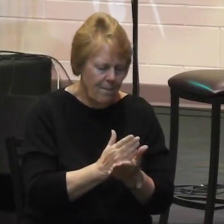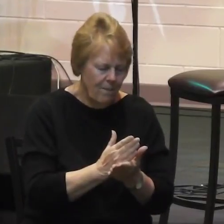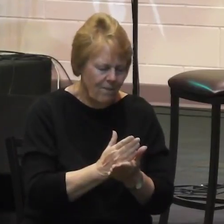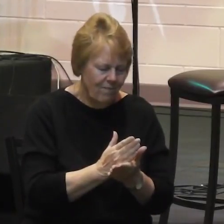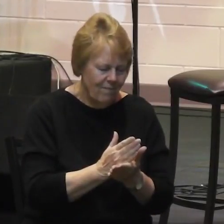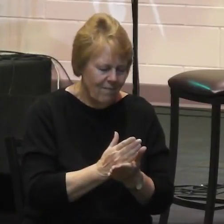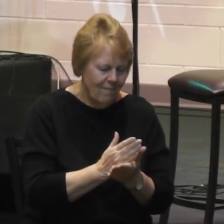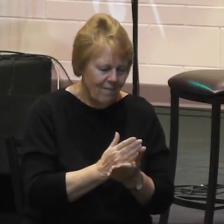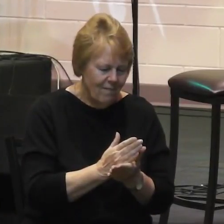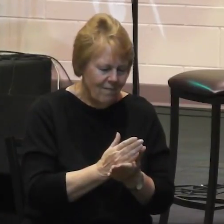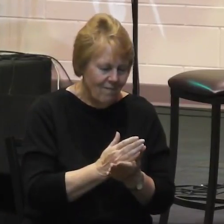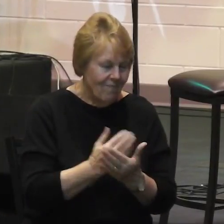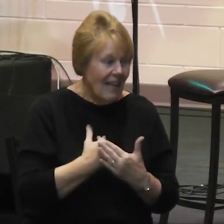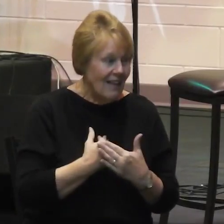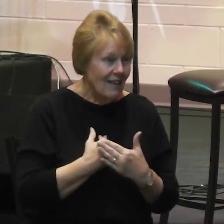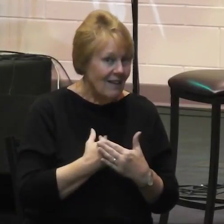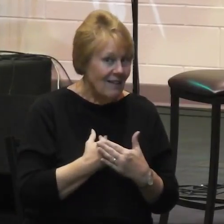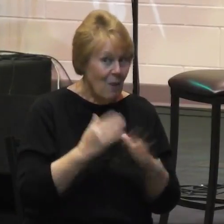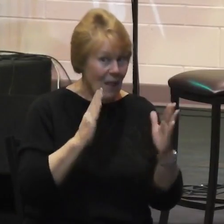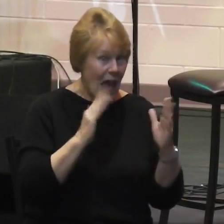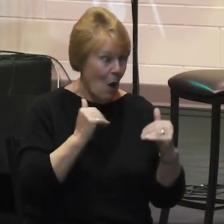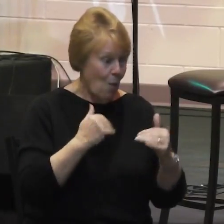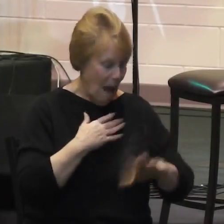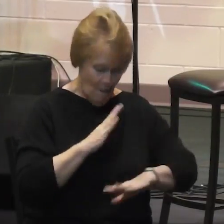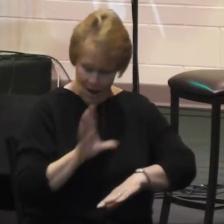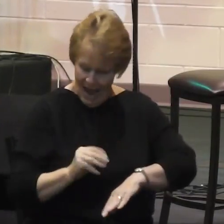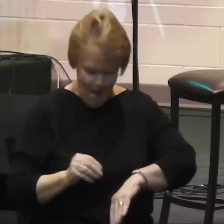Well I hope we in African time because in Africa